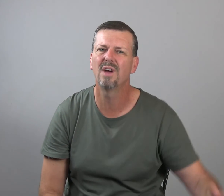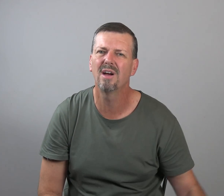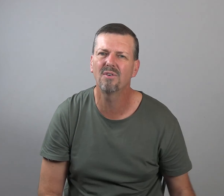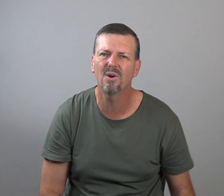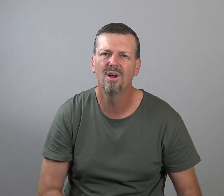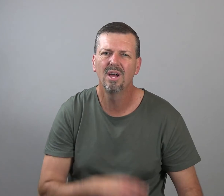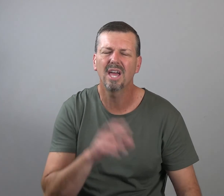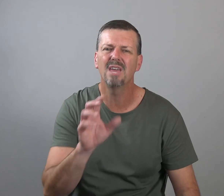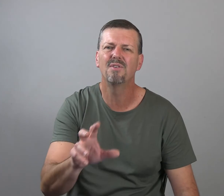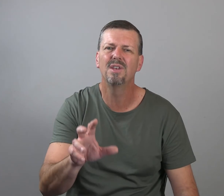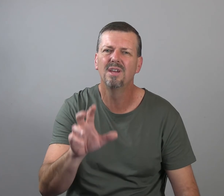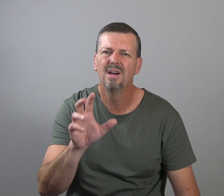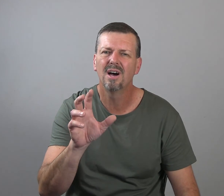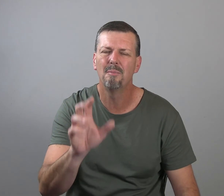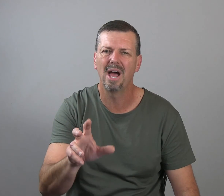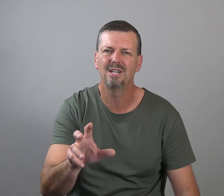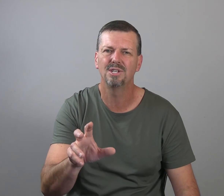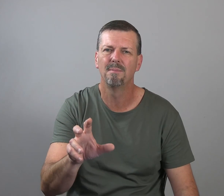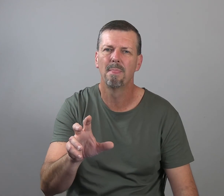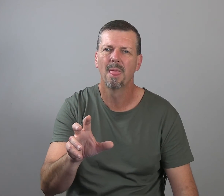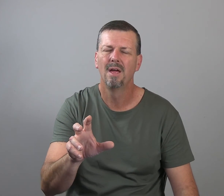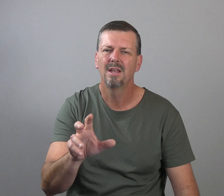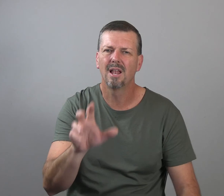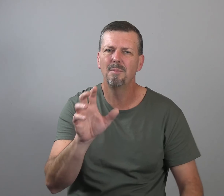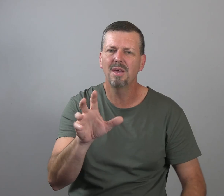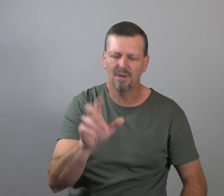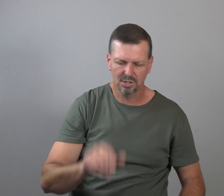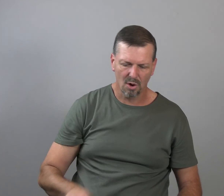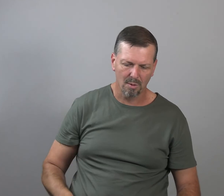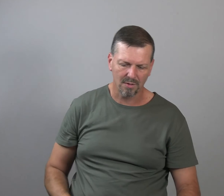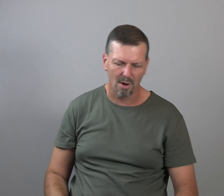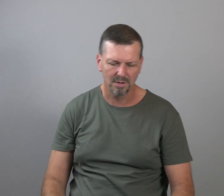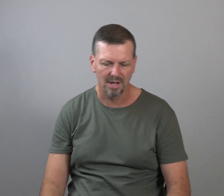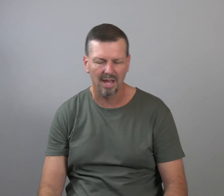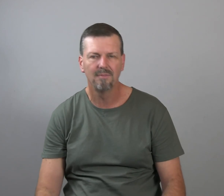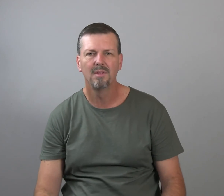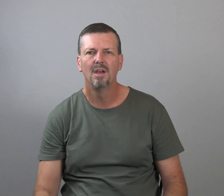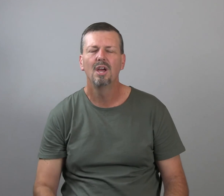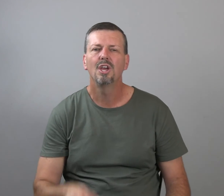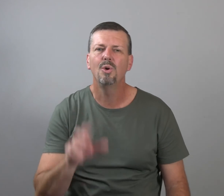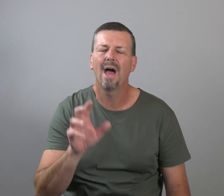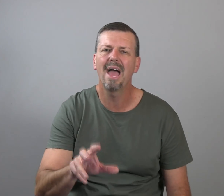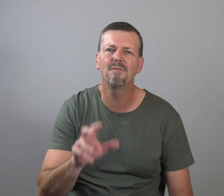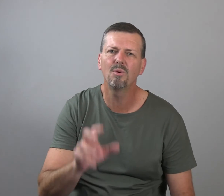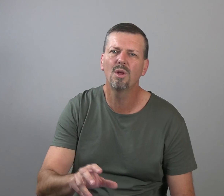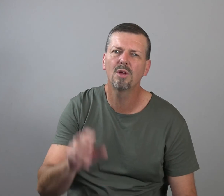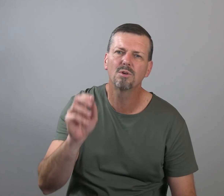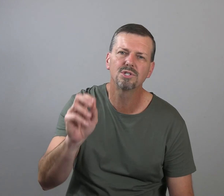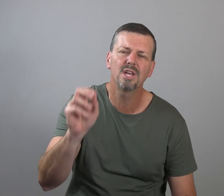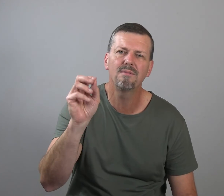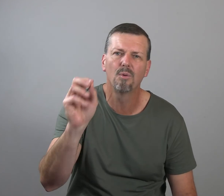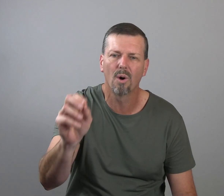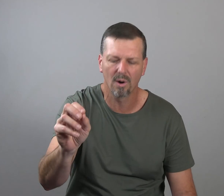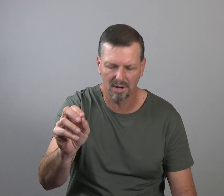you've ever even imagined. Now let me give you a sobering thought today. You haven't really received the word